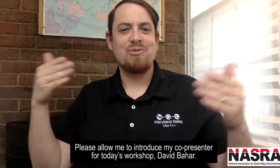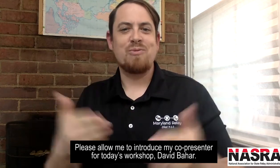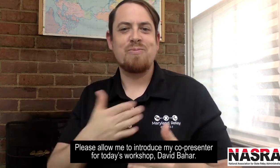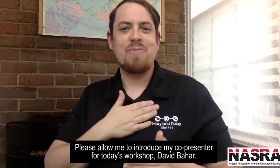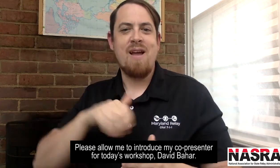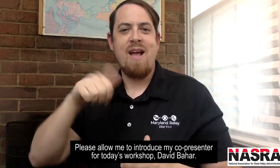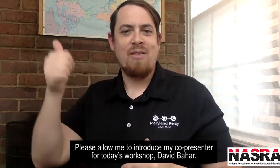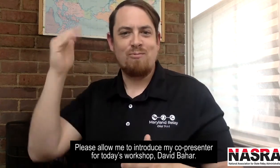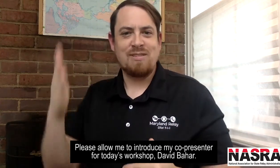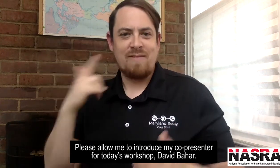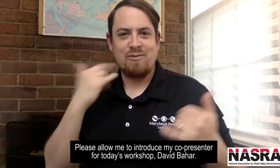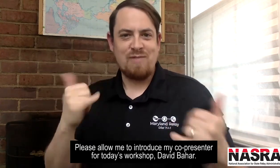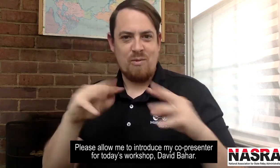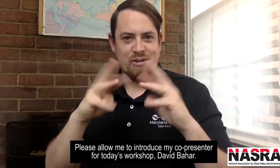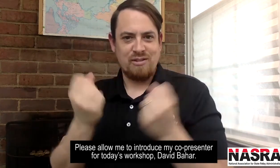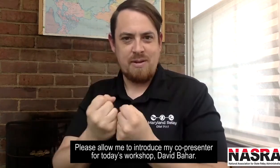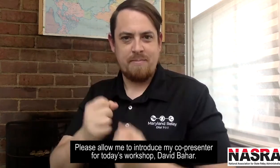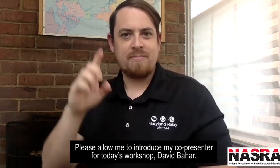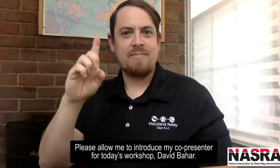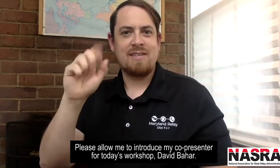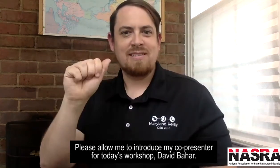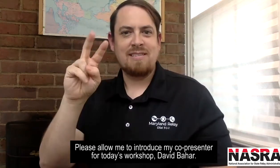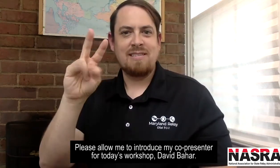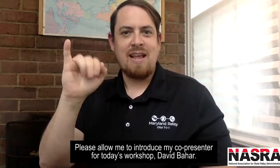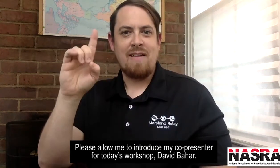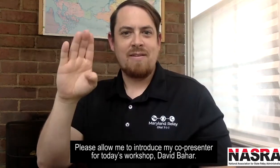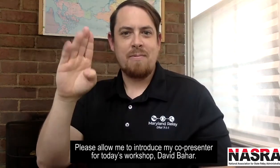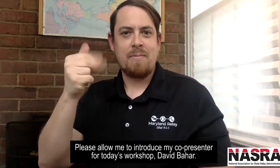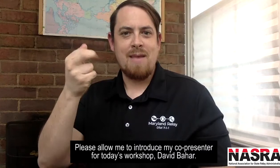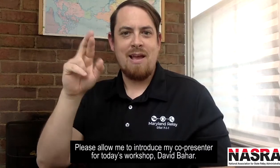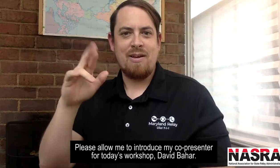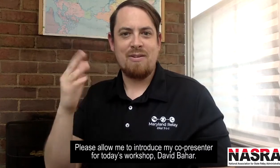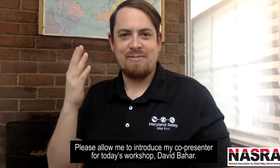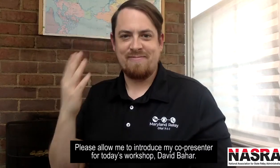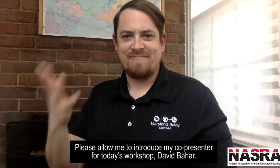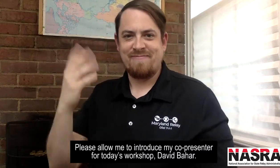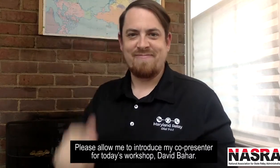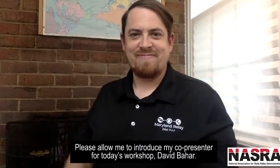me to introduce my co-presenter for today's workshop, David Bahar. David.